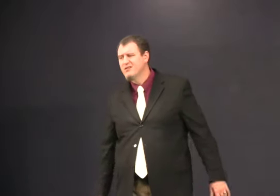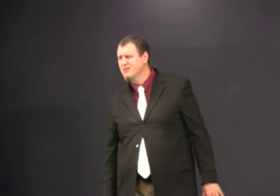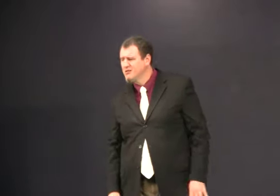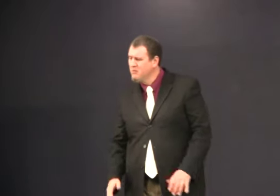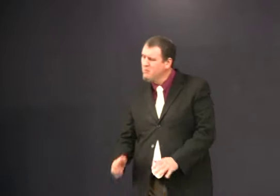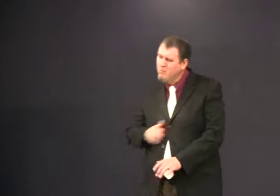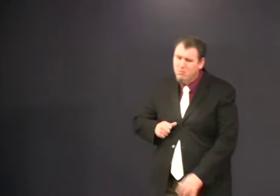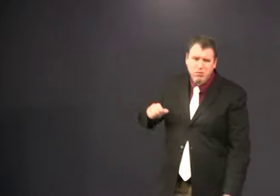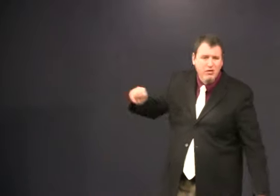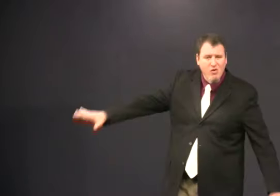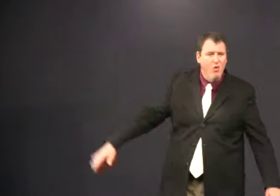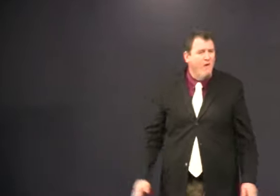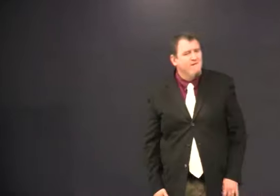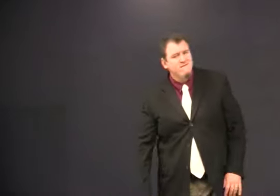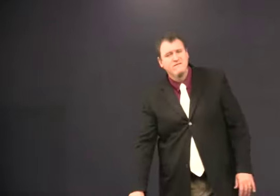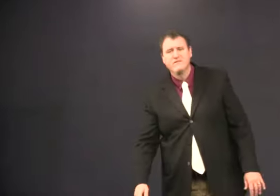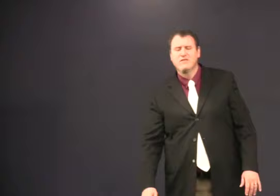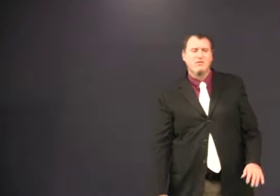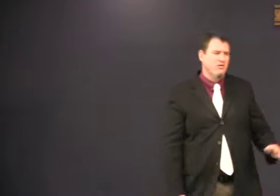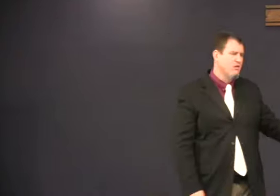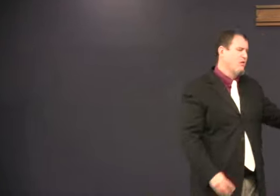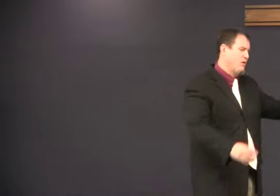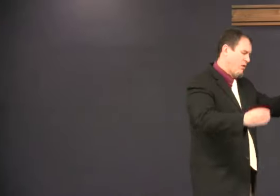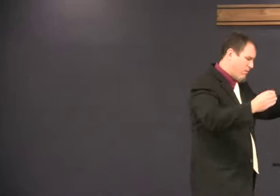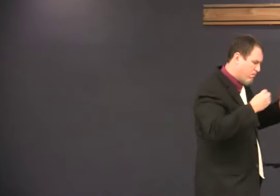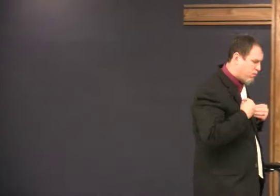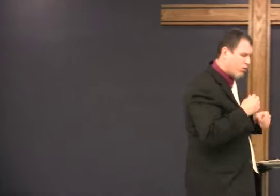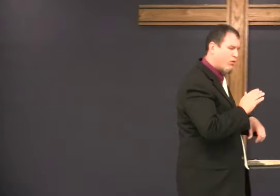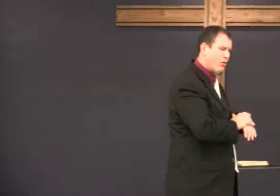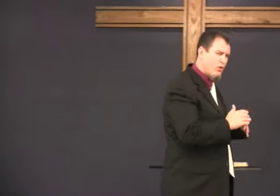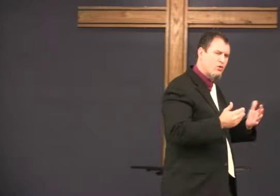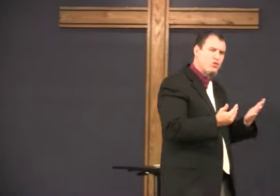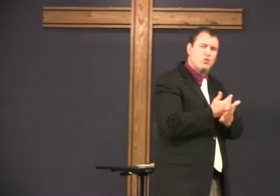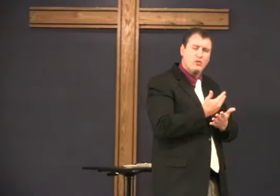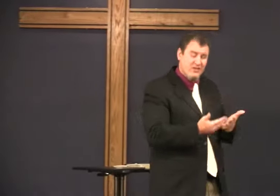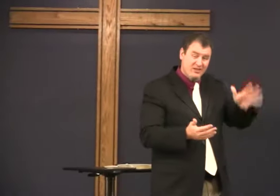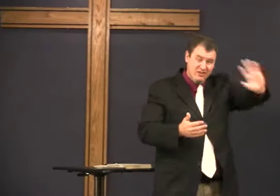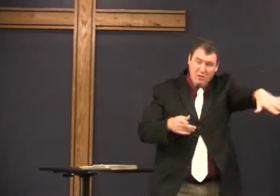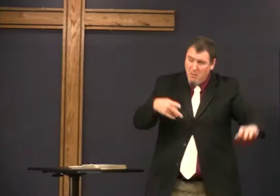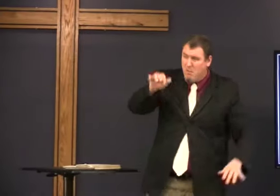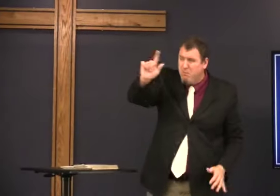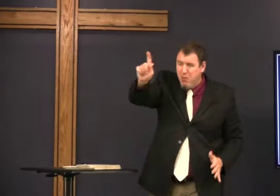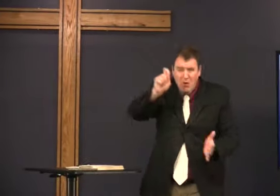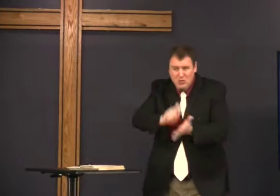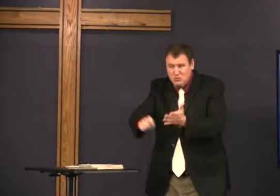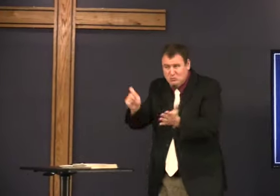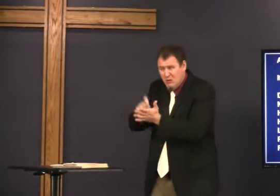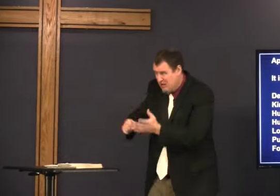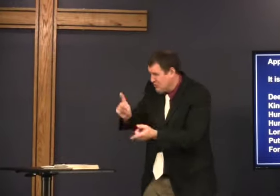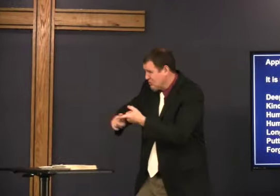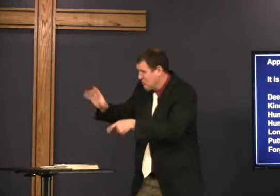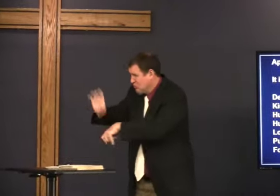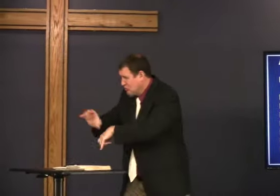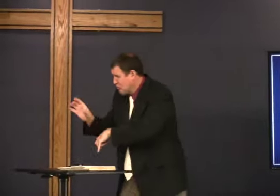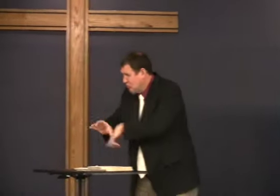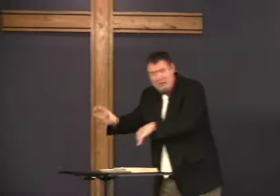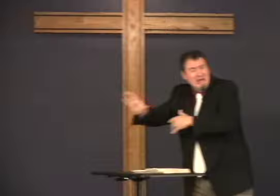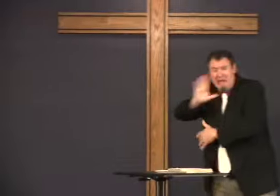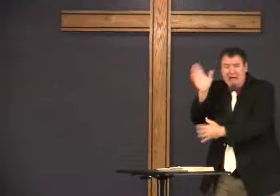kill it put it off put on new stuff Paul right to